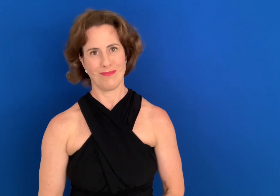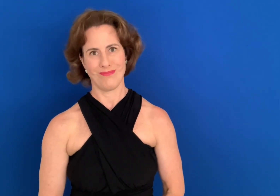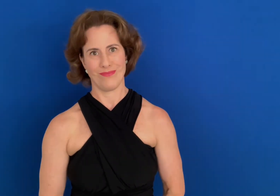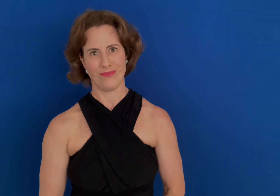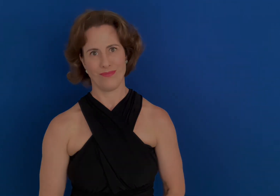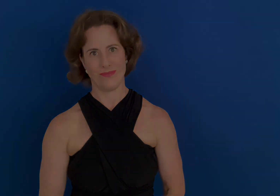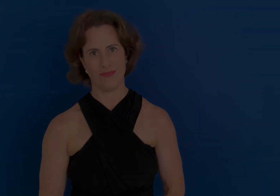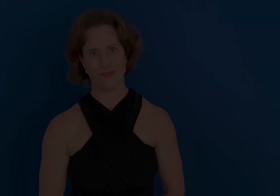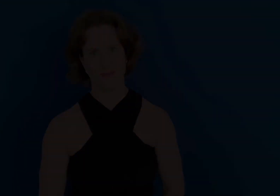much, Matt. Let's go. You